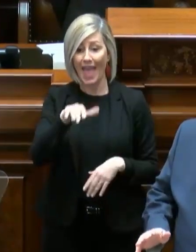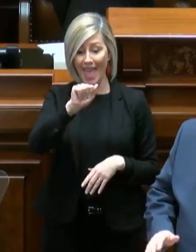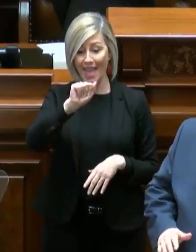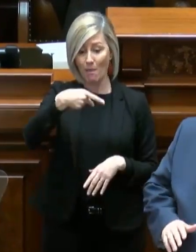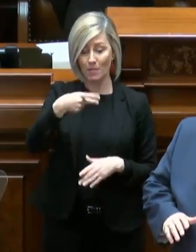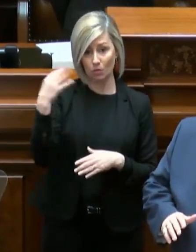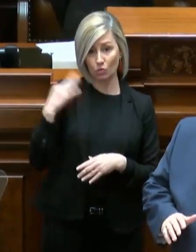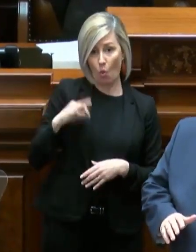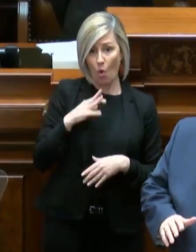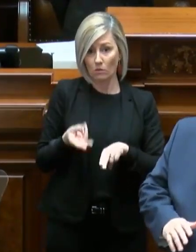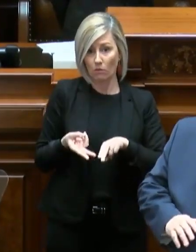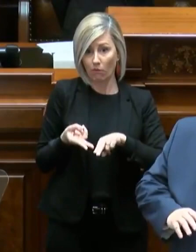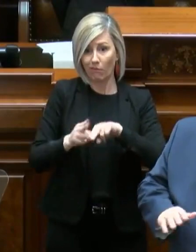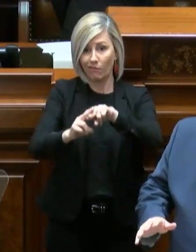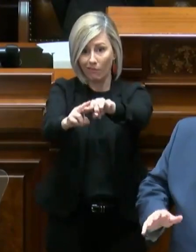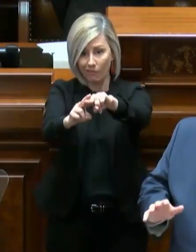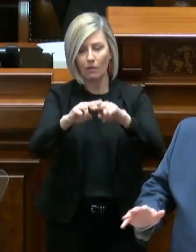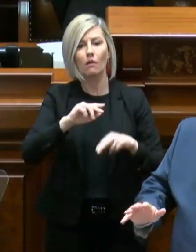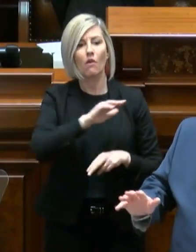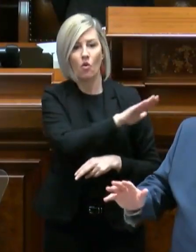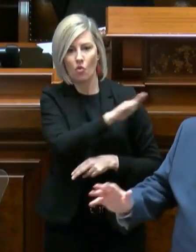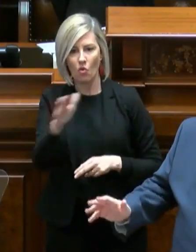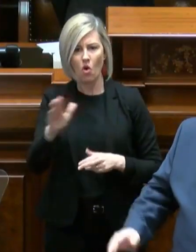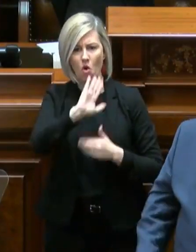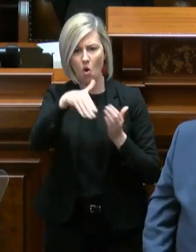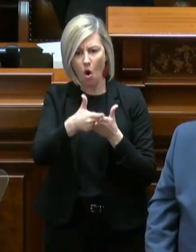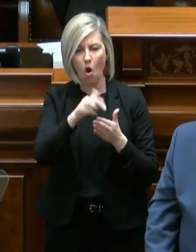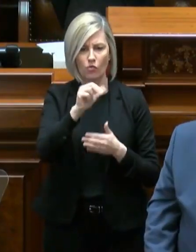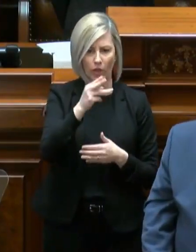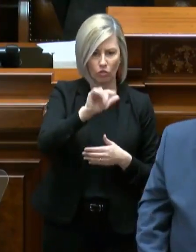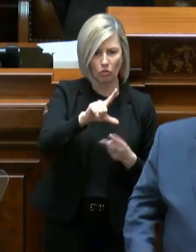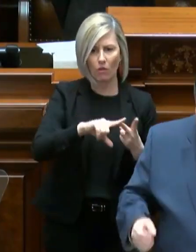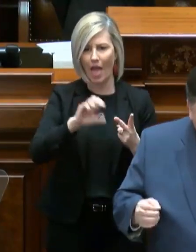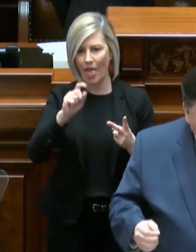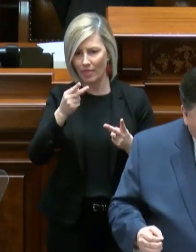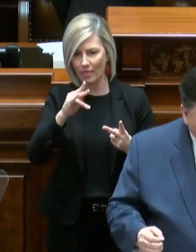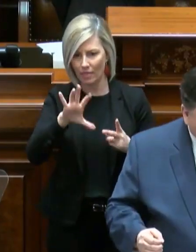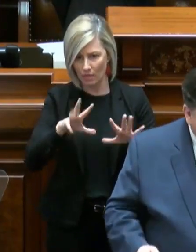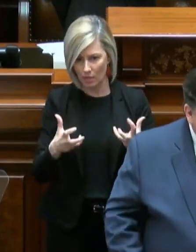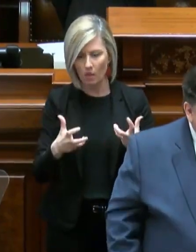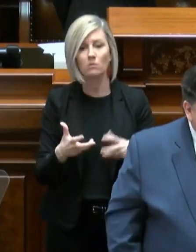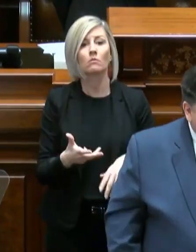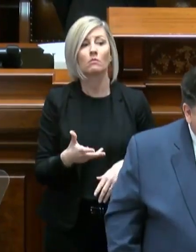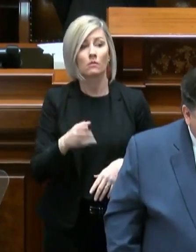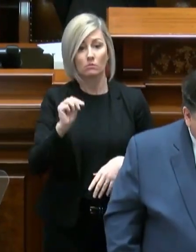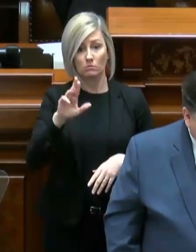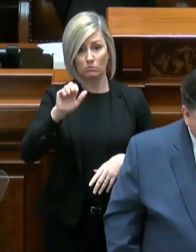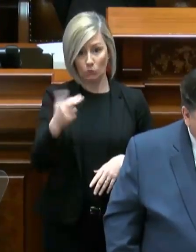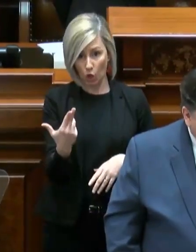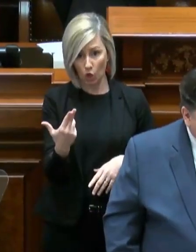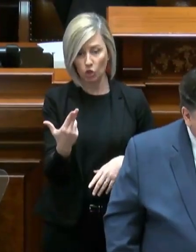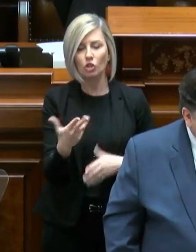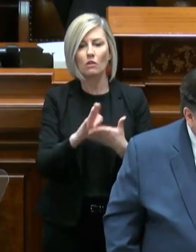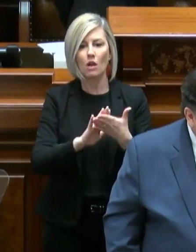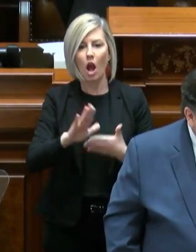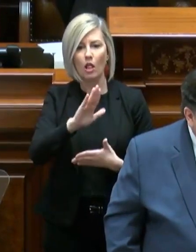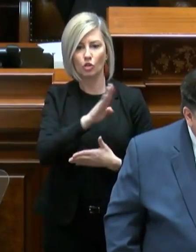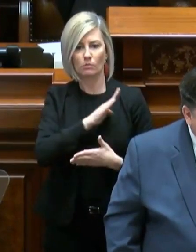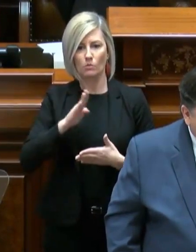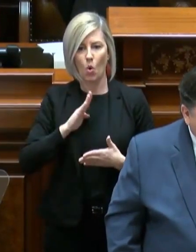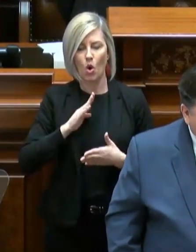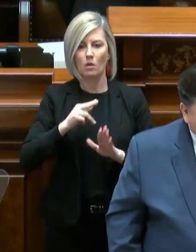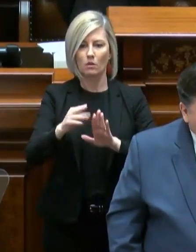have gone up across all racial and ethnic groups. And in March, the college board named